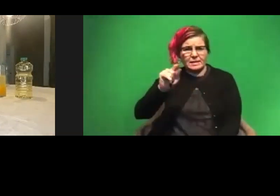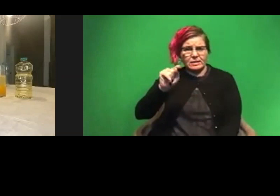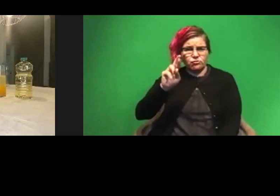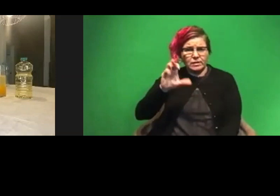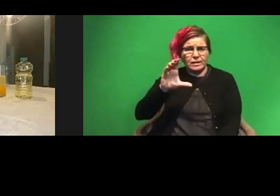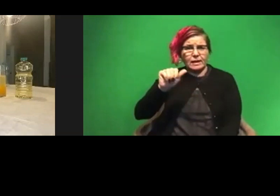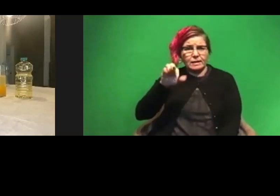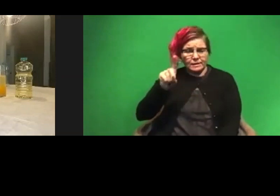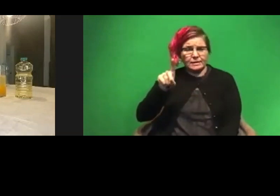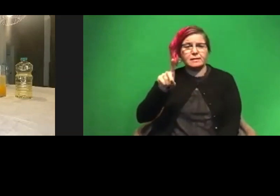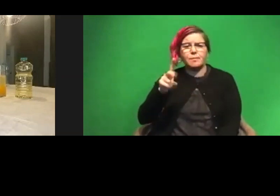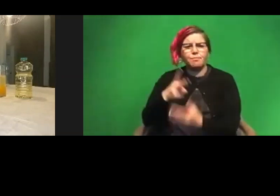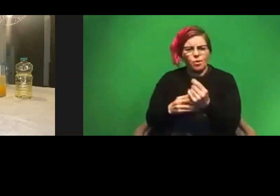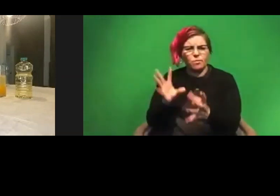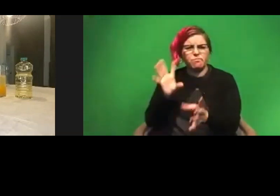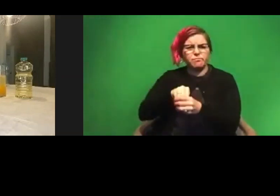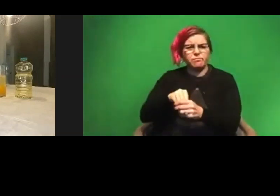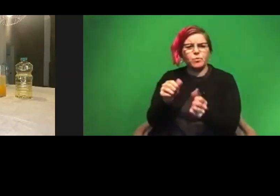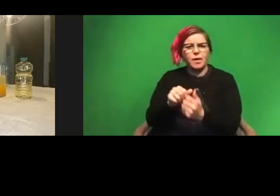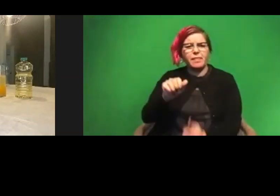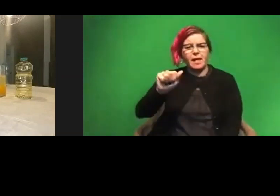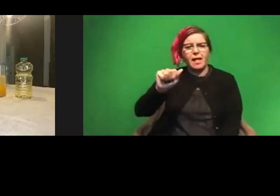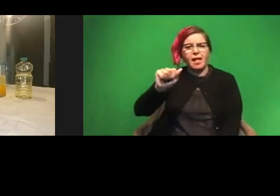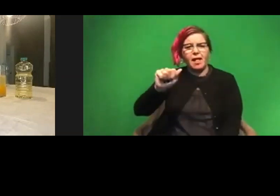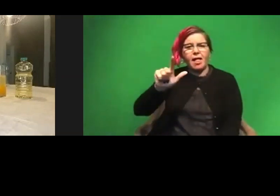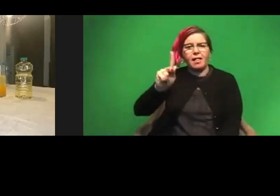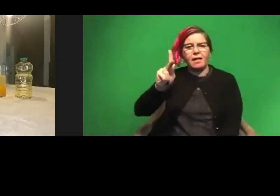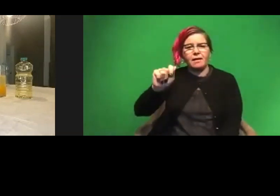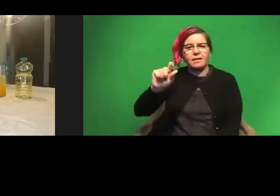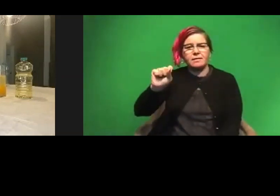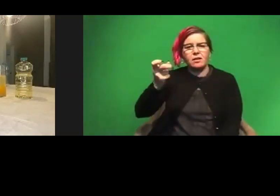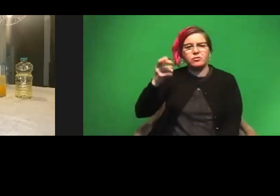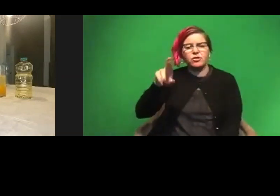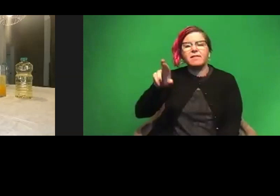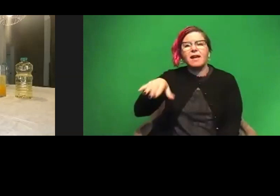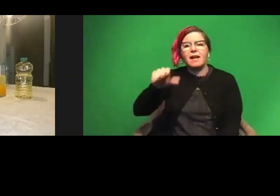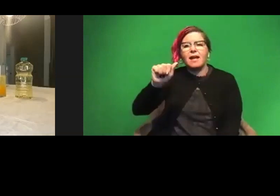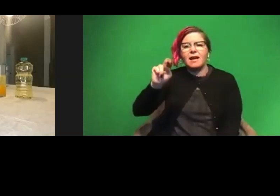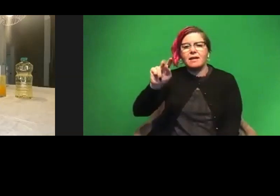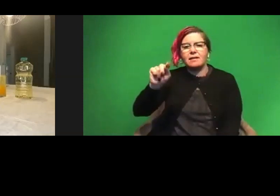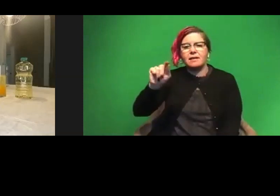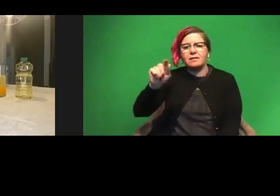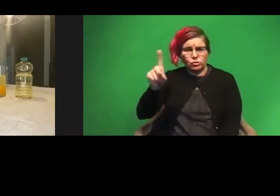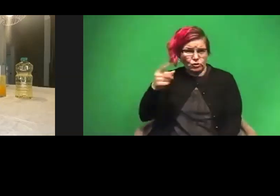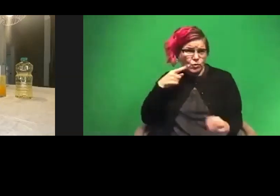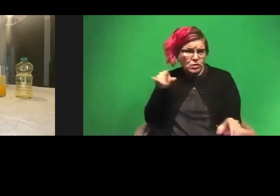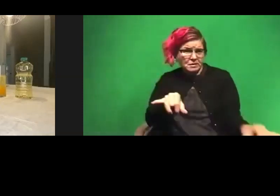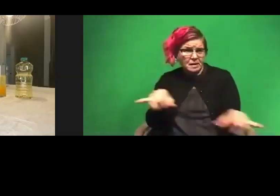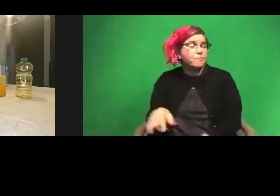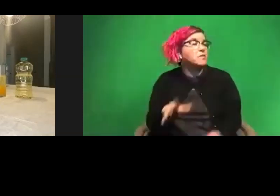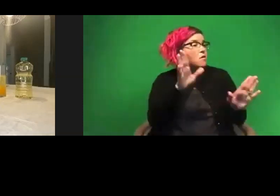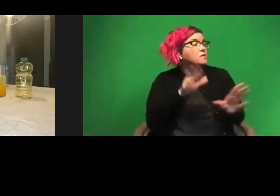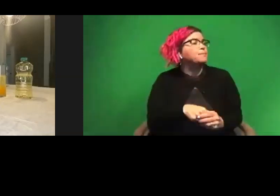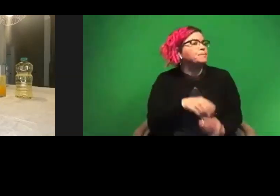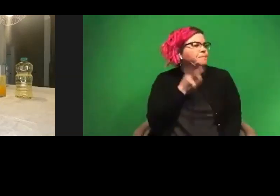inside of the Alka-Seltzer as well. So yeah, it should definitely work for this. Awesome. Um, let's see. So